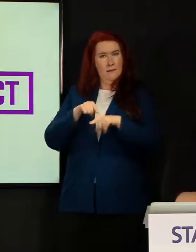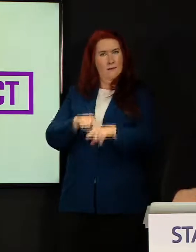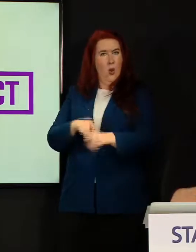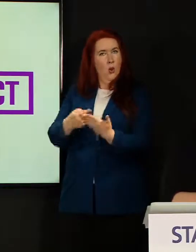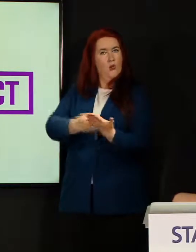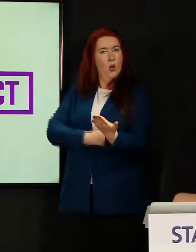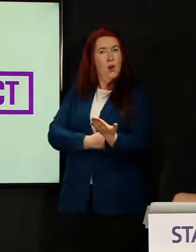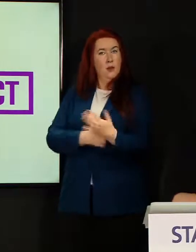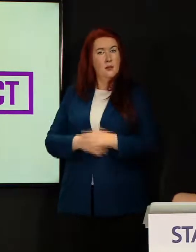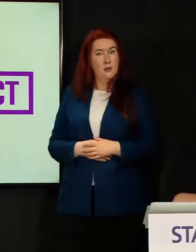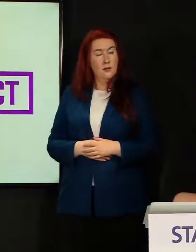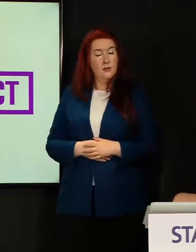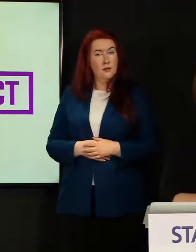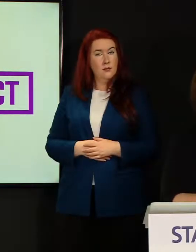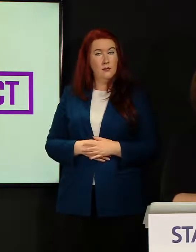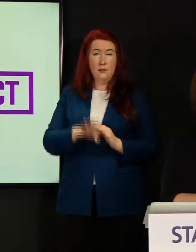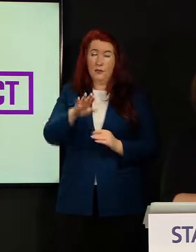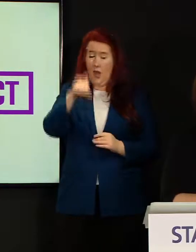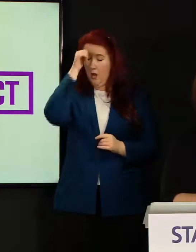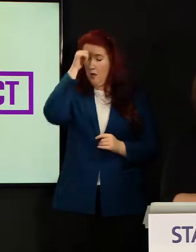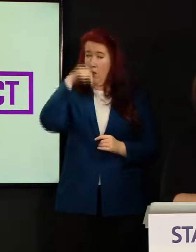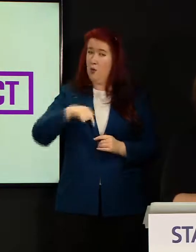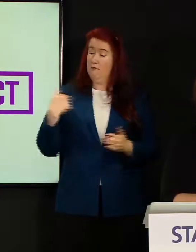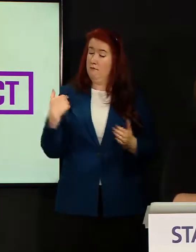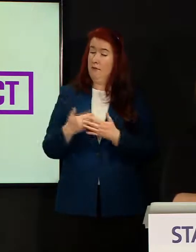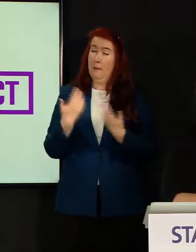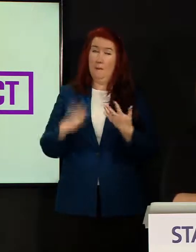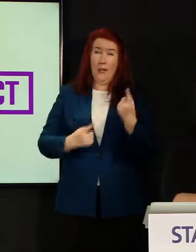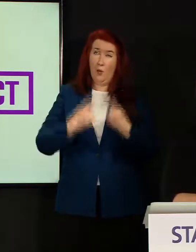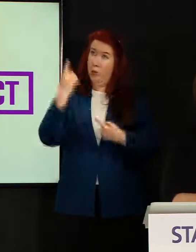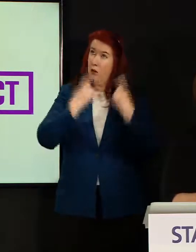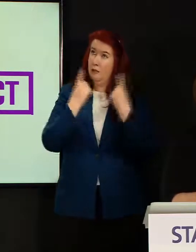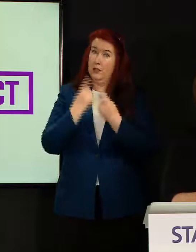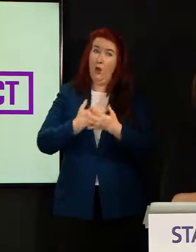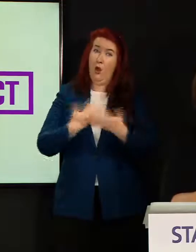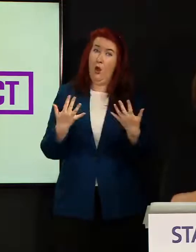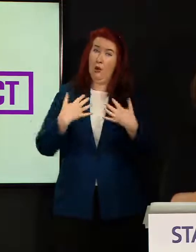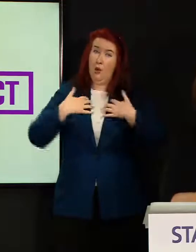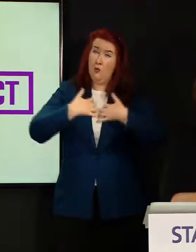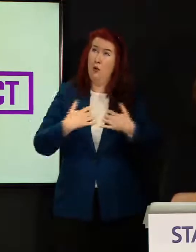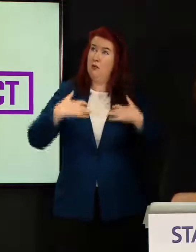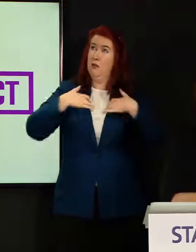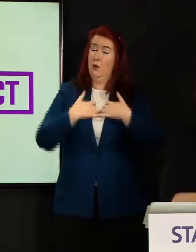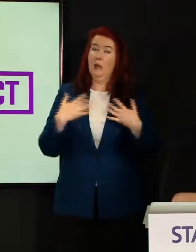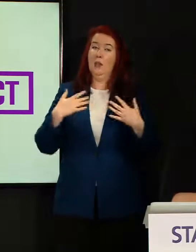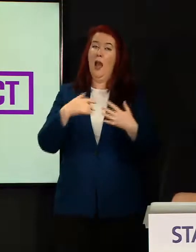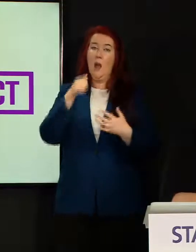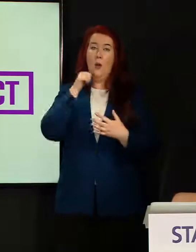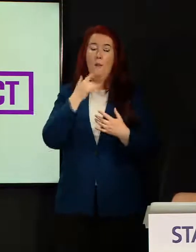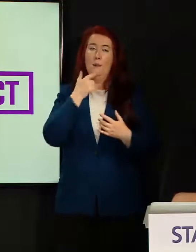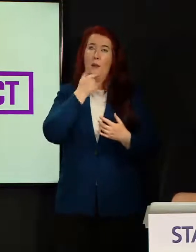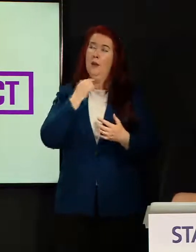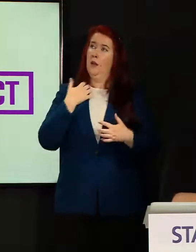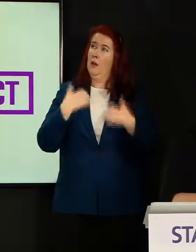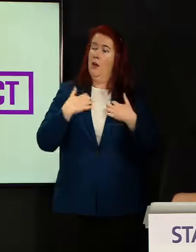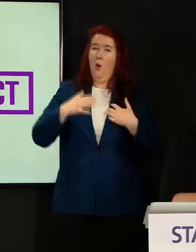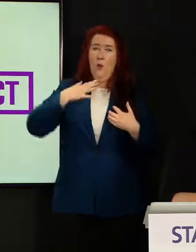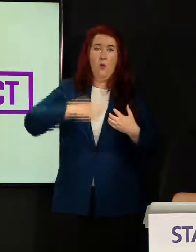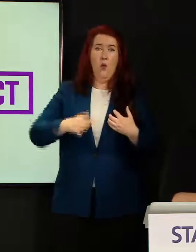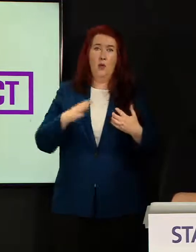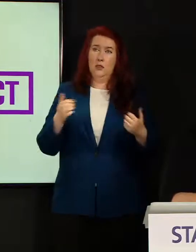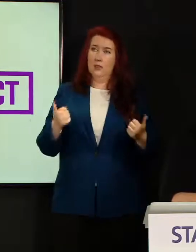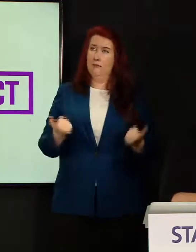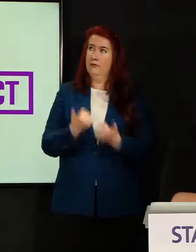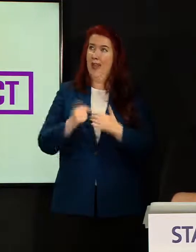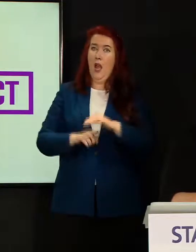And I do know what a worrying time this has been for all of us and how much people are looking forward to being